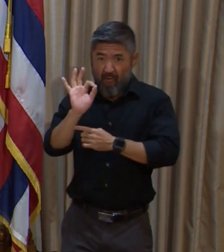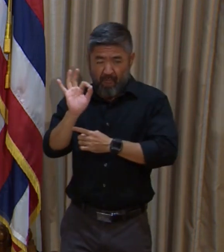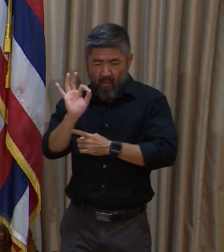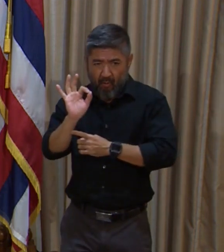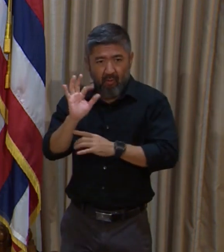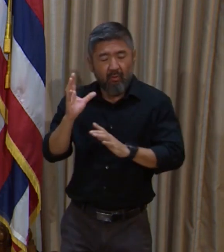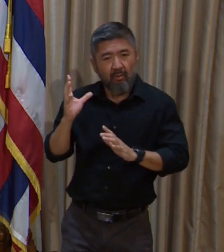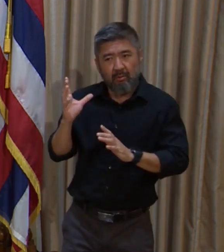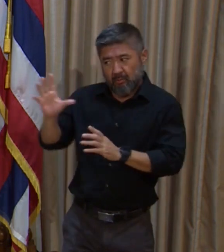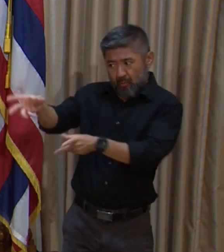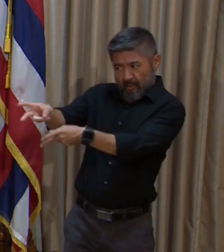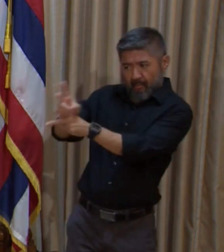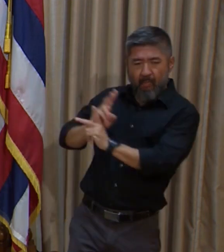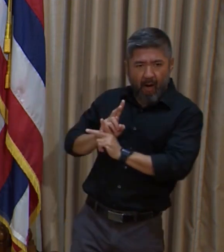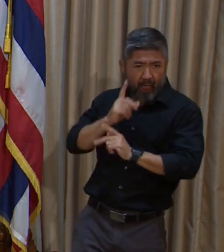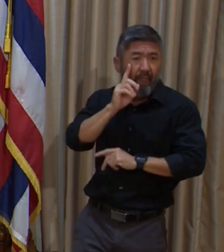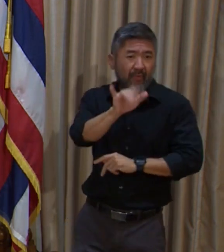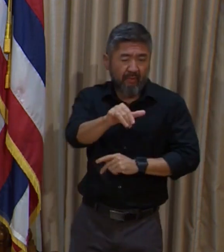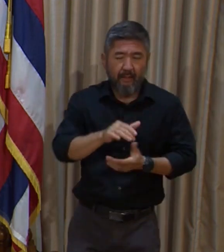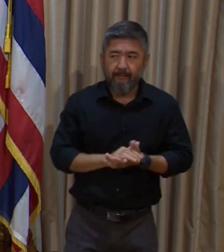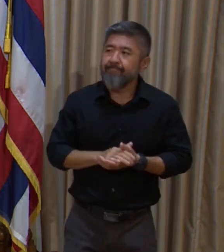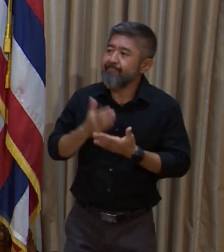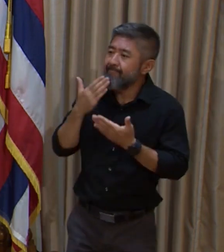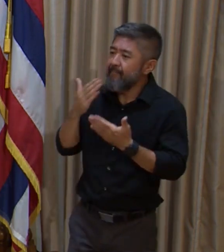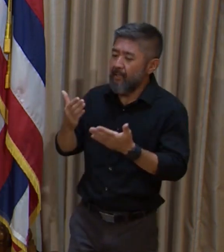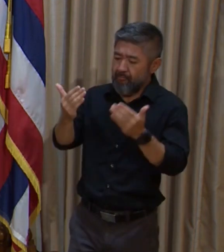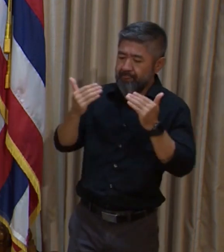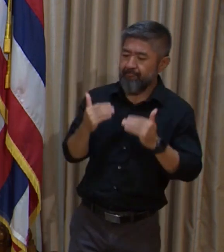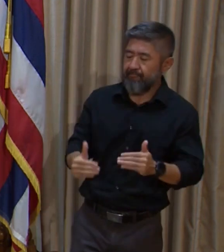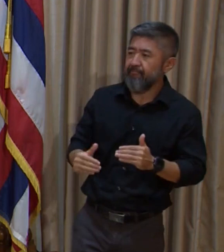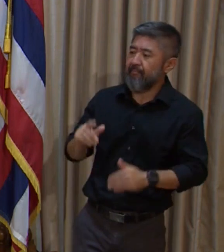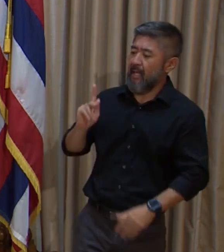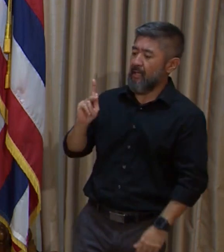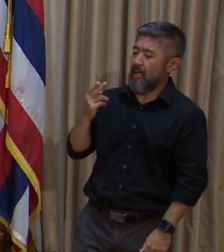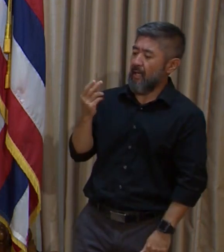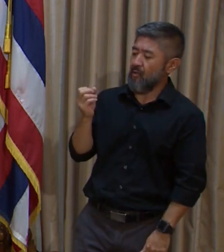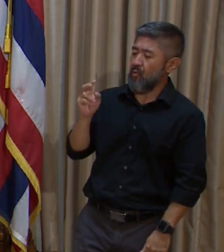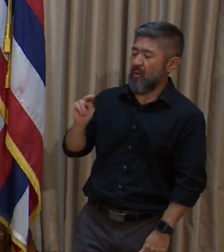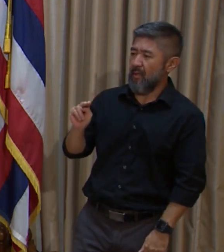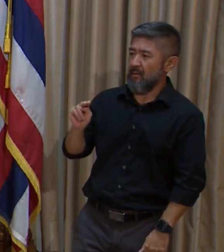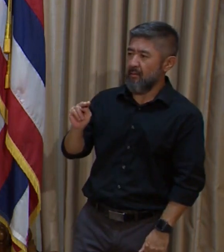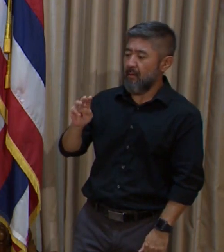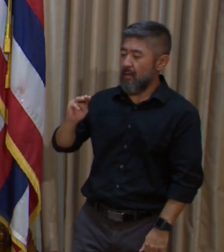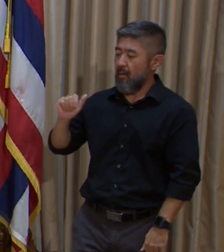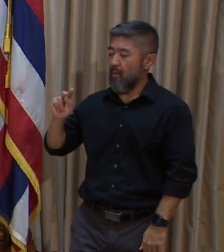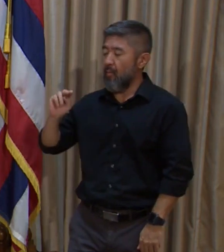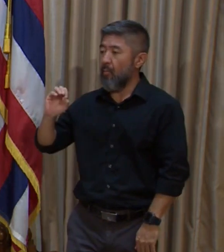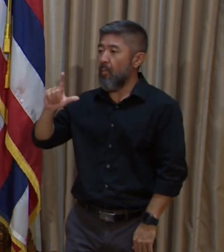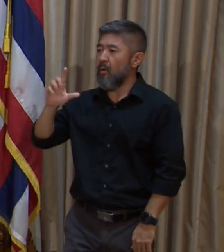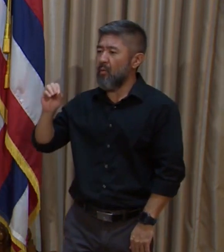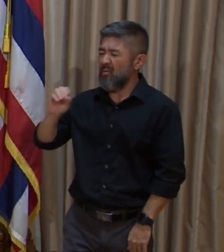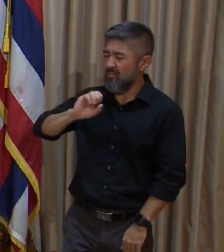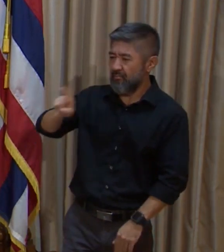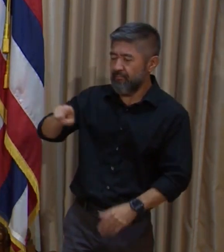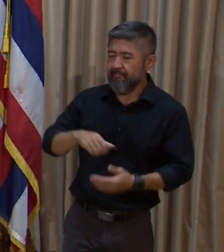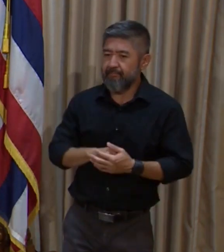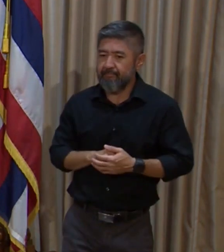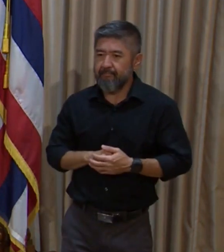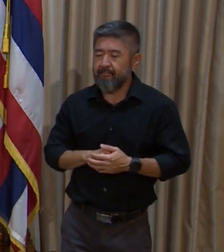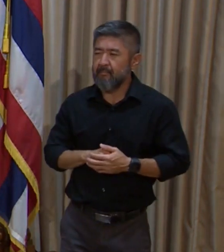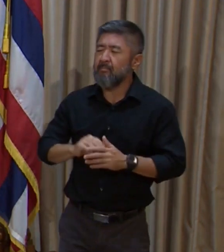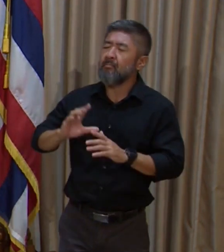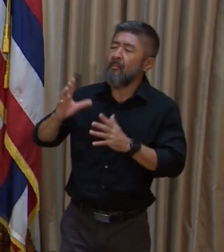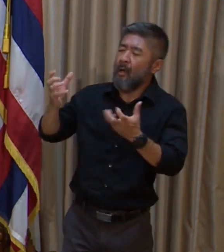Okay. Thank you very much, Governor. We'll go back to Manolo Morales, K-H-O-N. Manolo. Hi. To